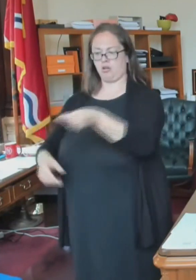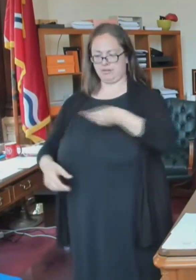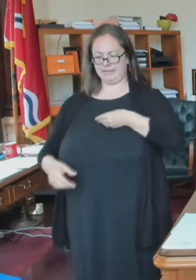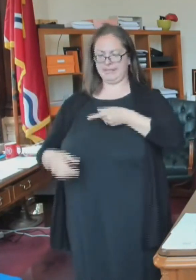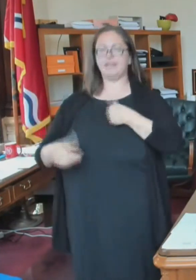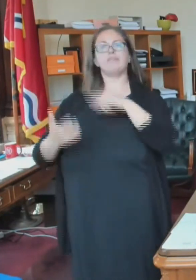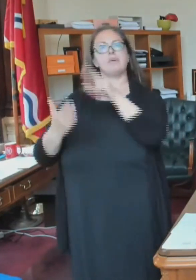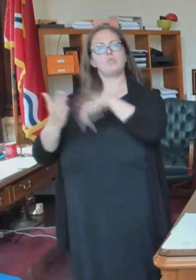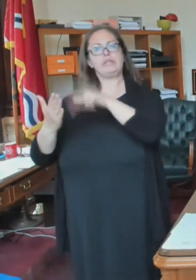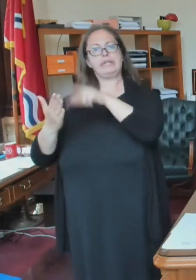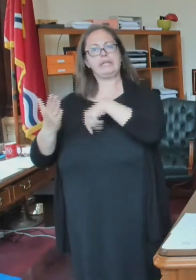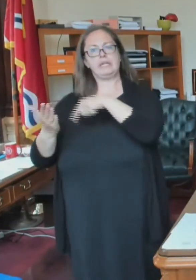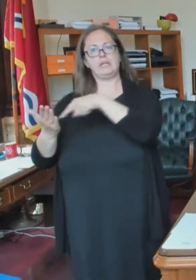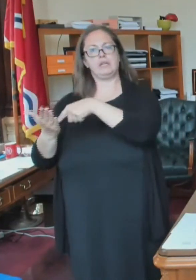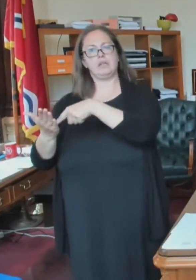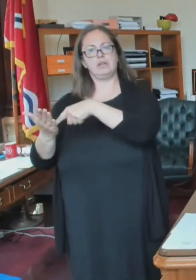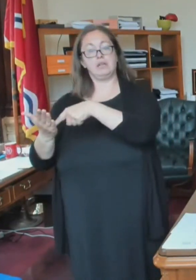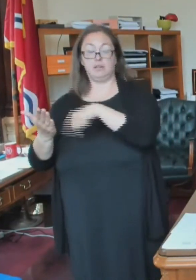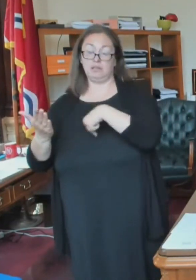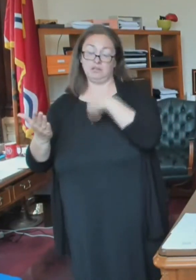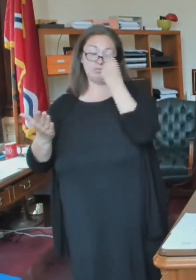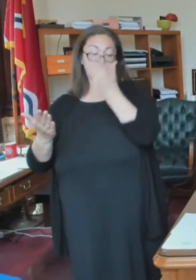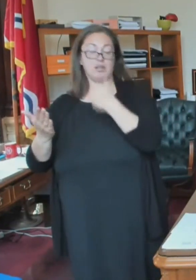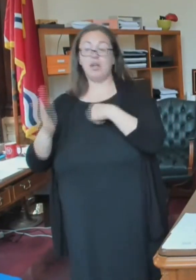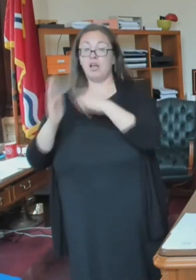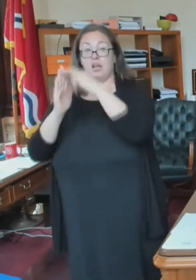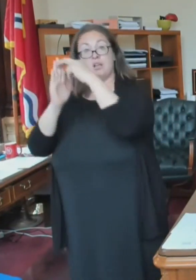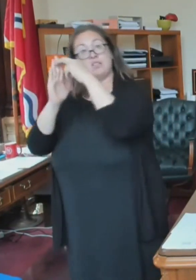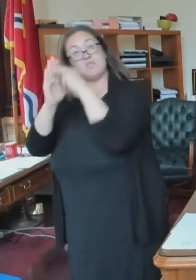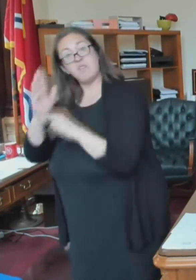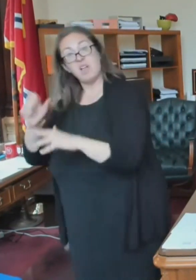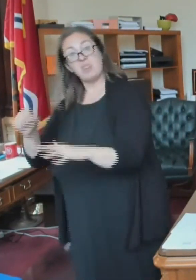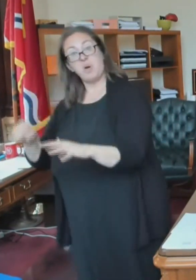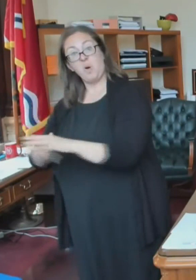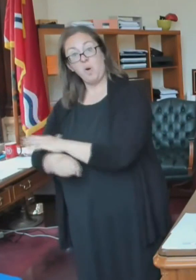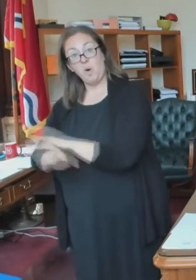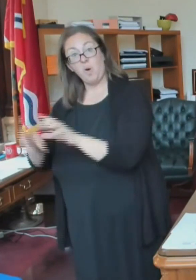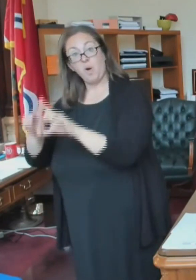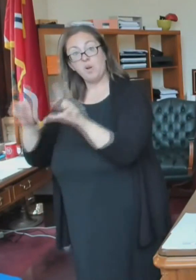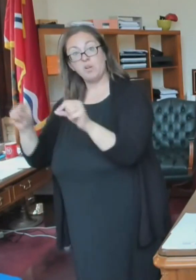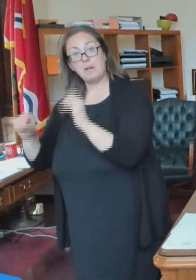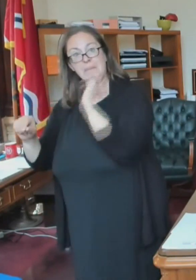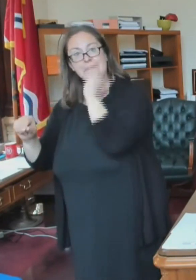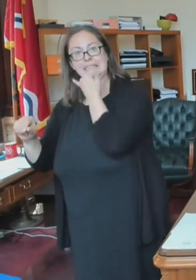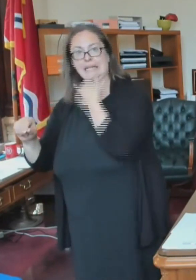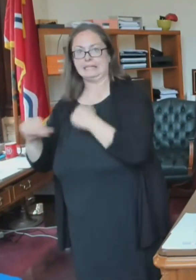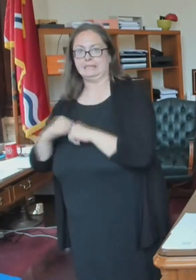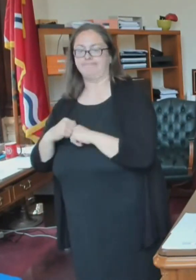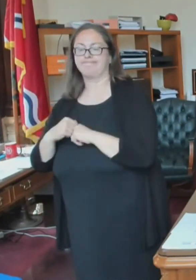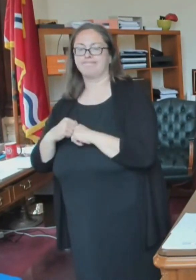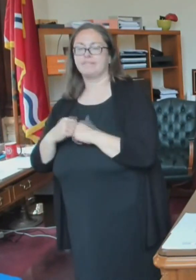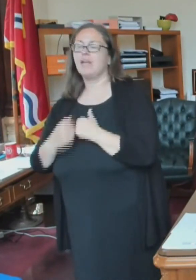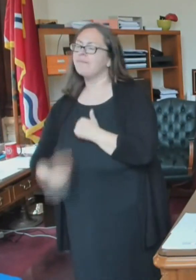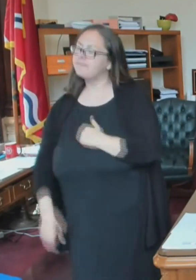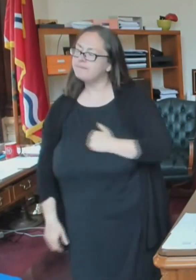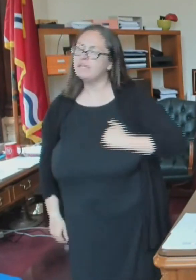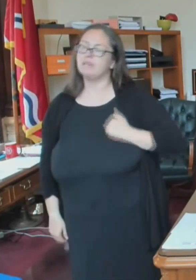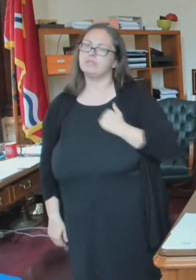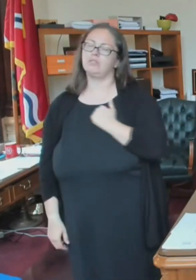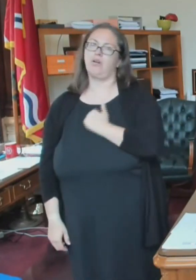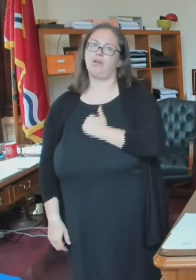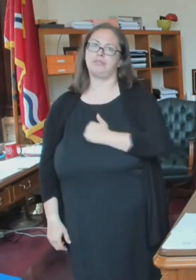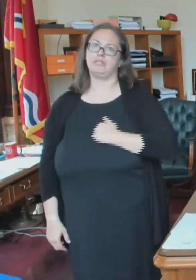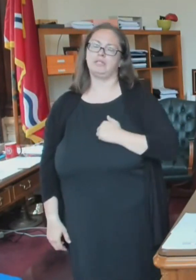to me. And let me just say that reading the whole card was a mistake, and I'm very sorry for it.